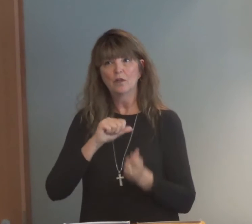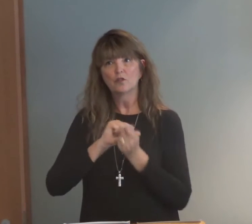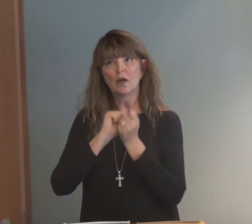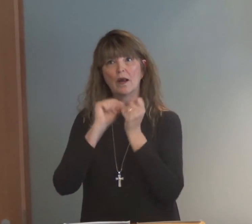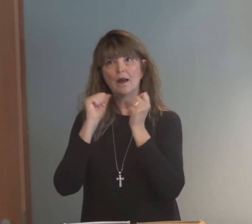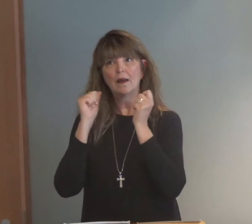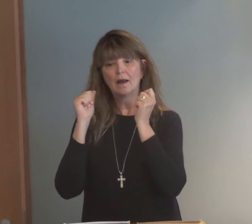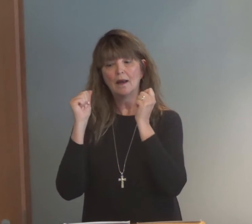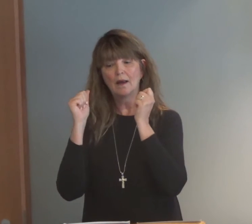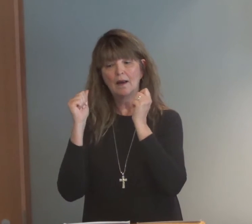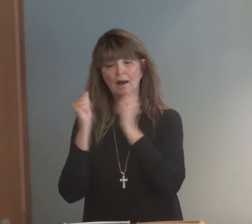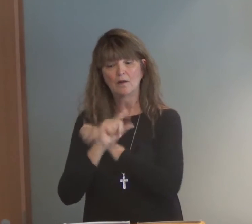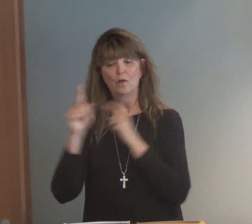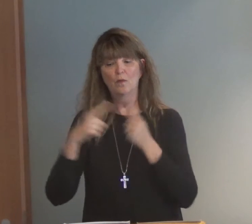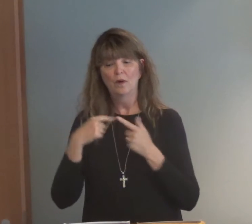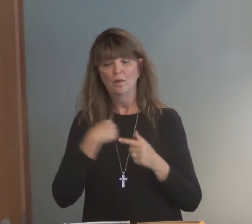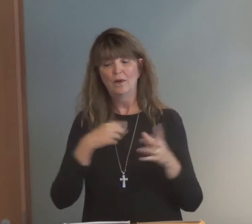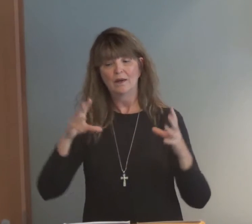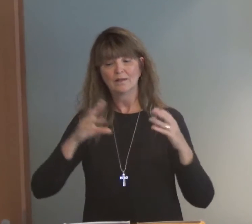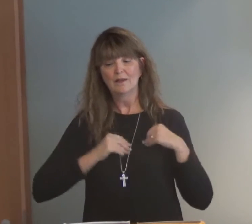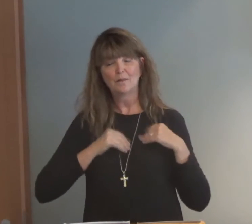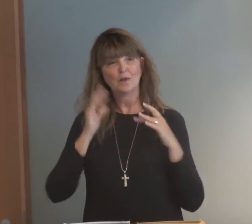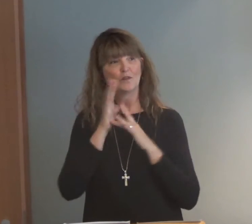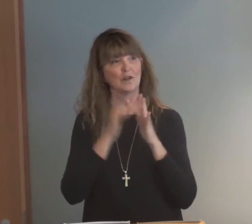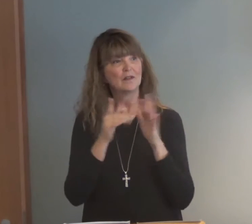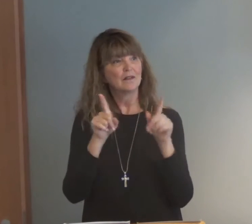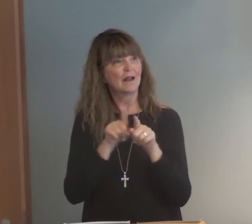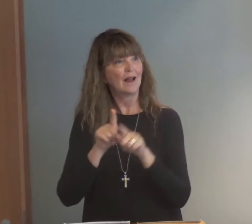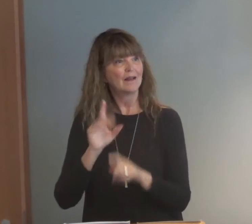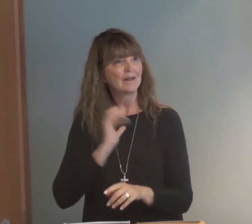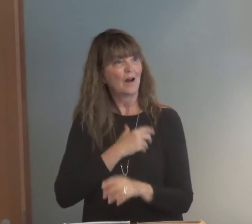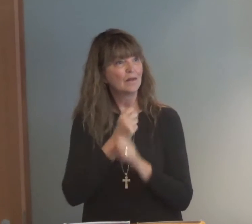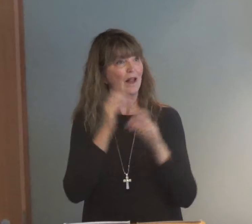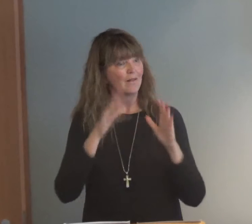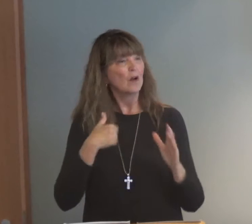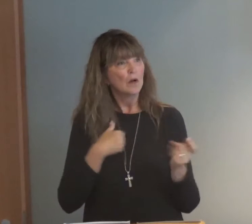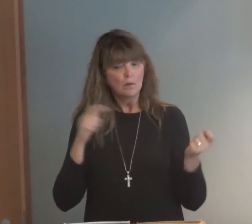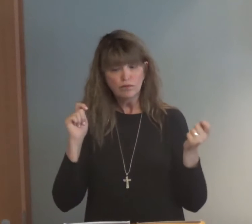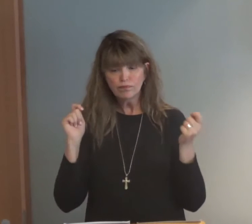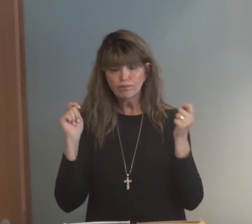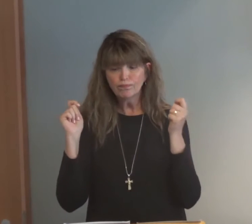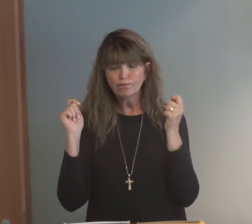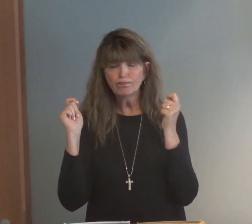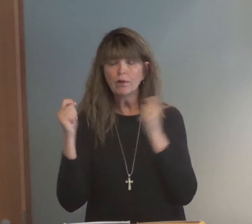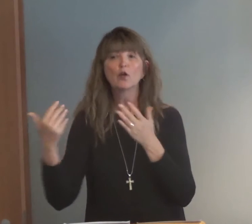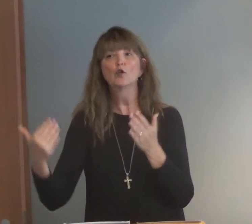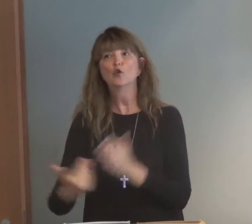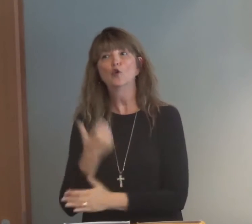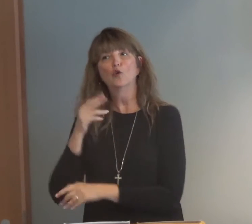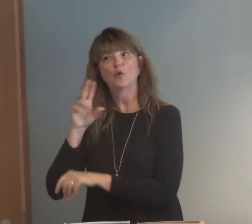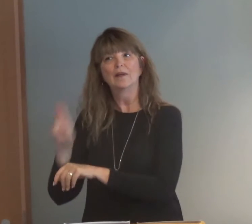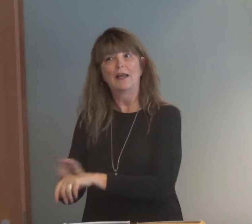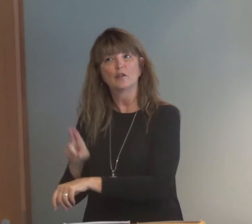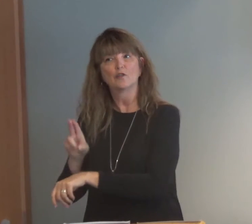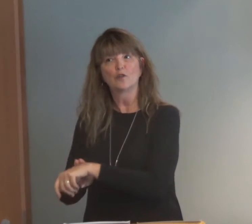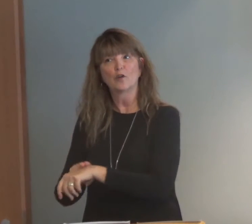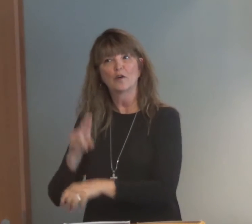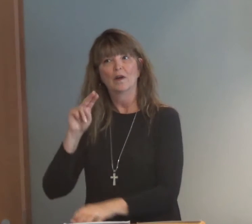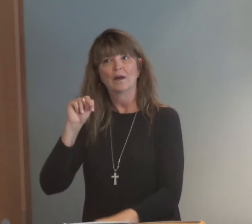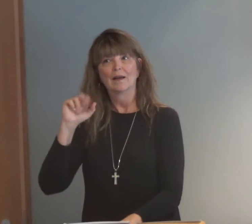nature is our transformation that we undergo once we accept Jesus as our Savior. We change into